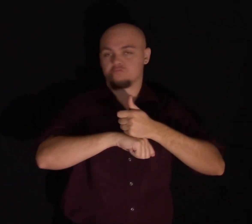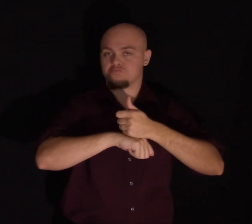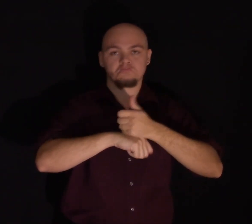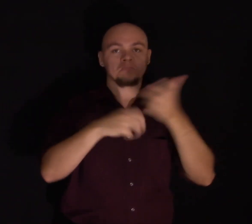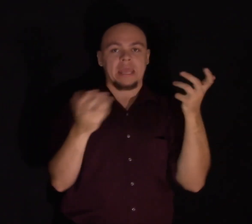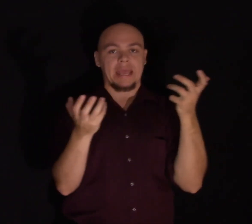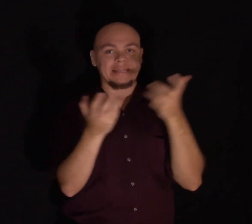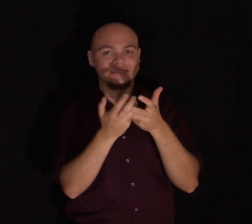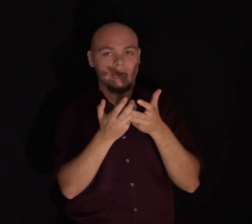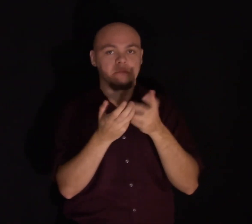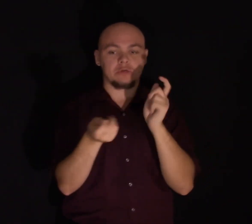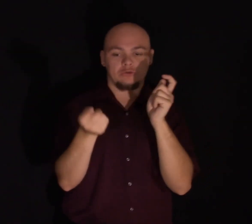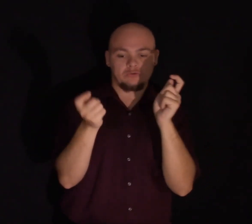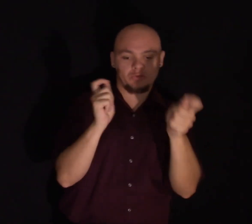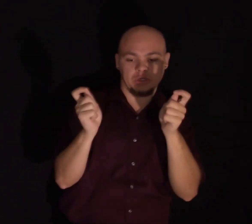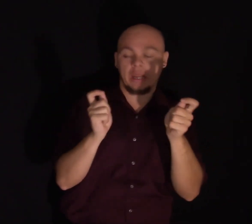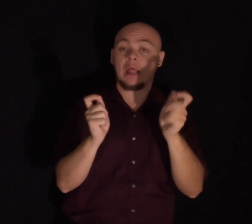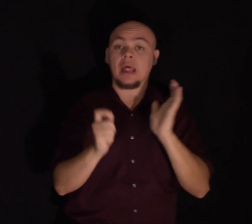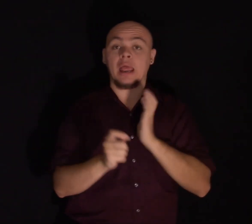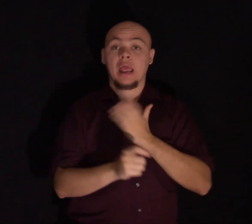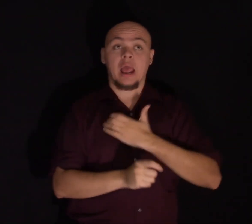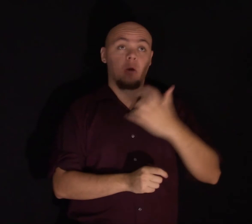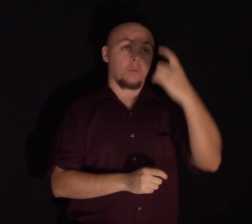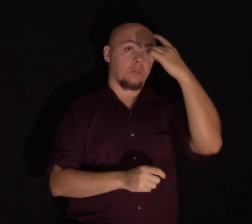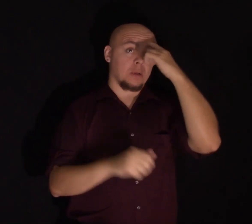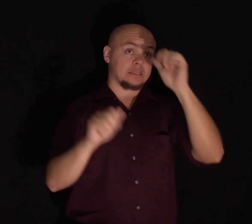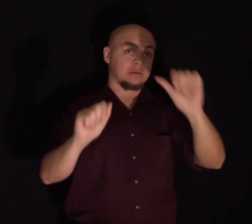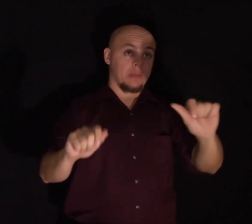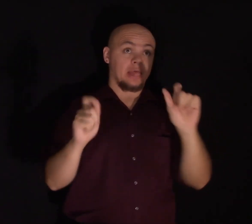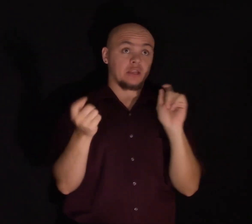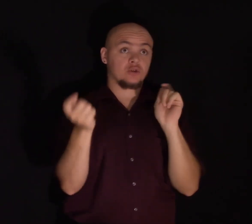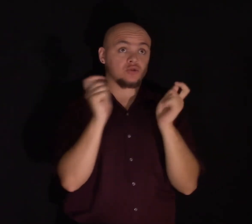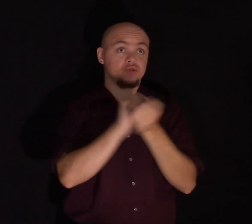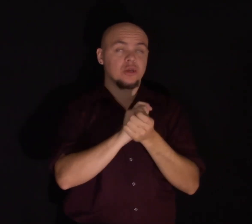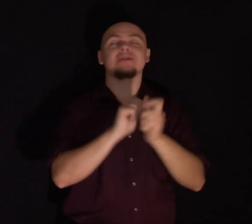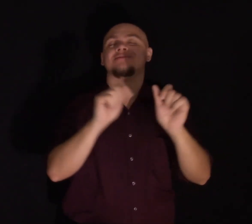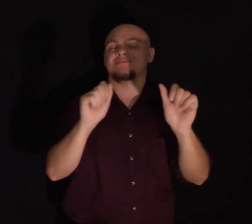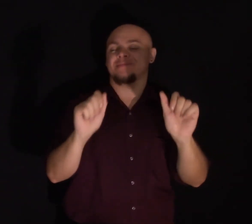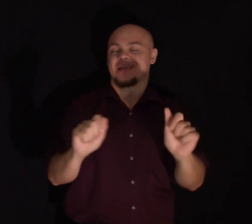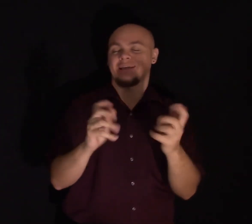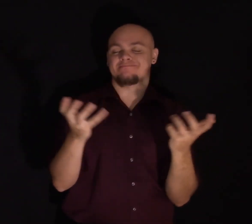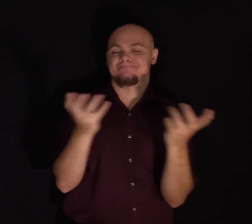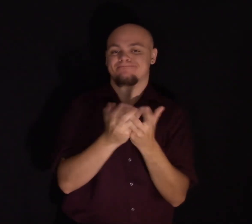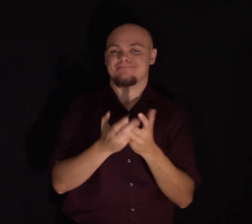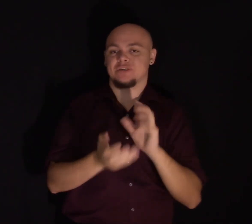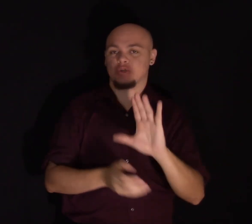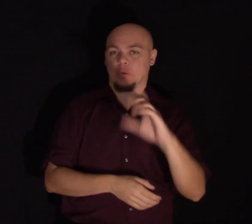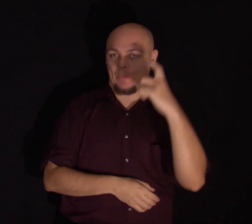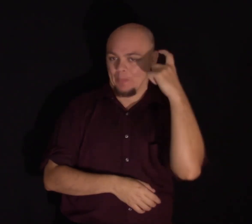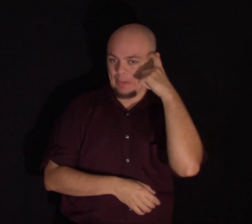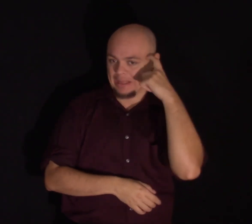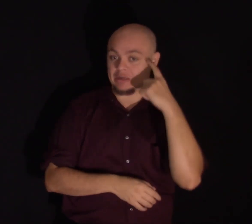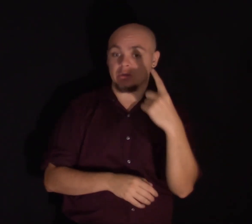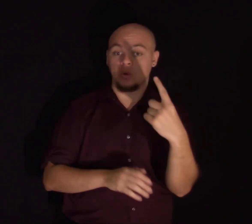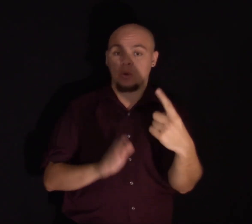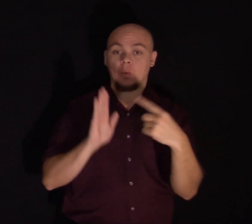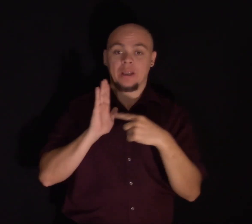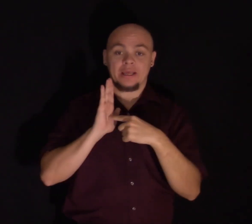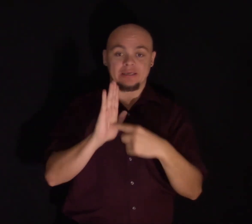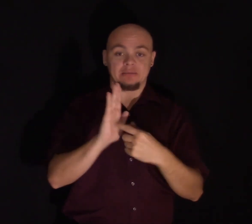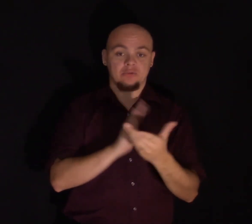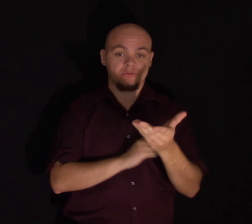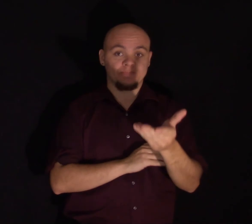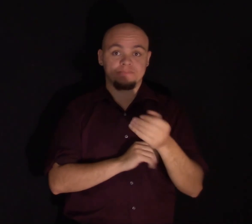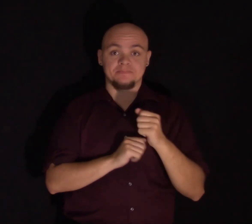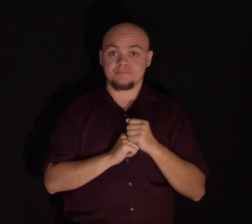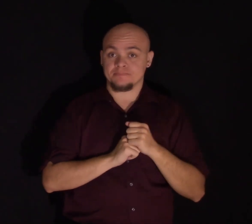and we can harness the power of neuroplasticity to change our brain. Let me give you one example. This is